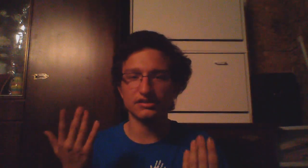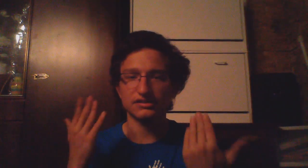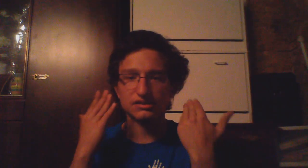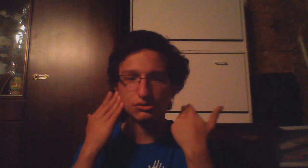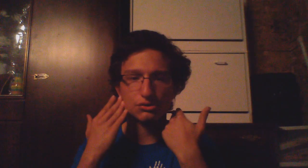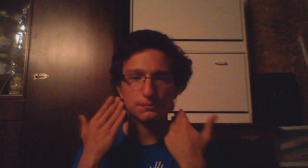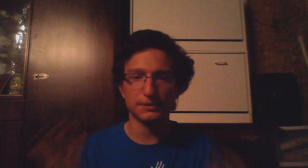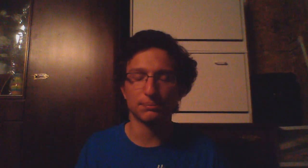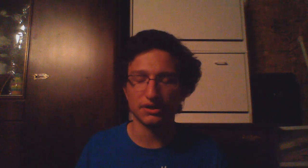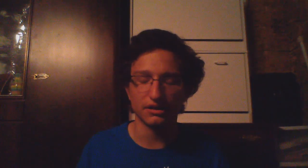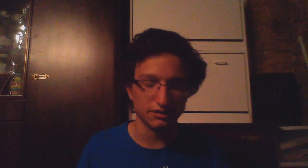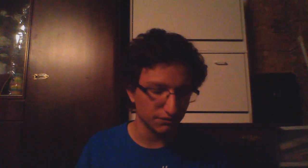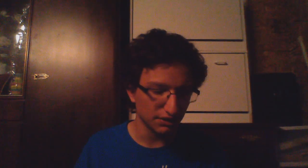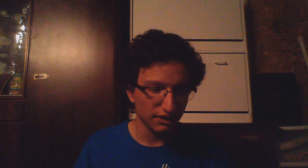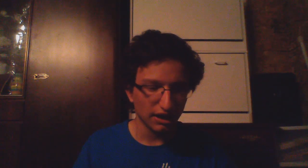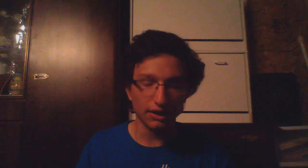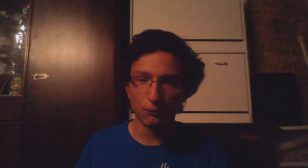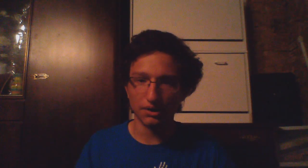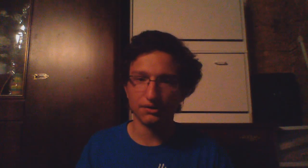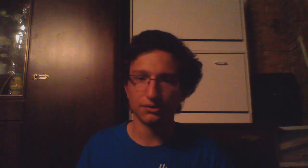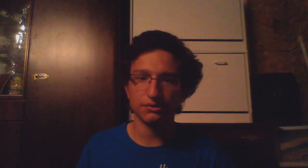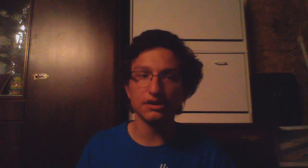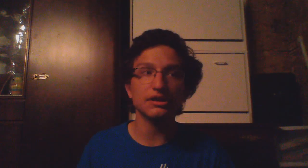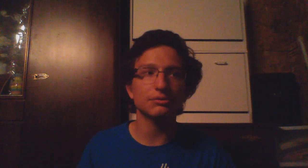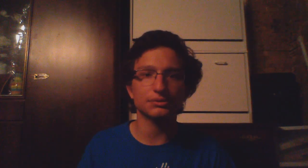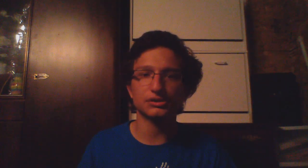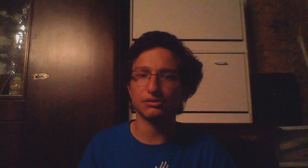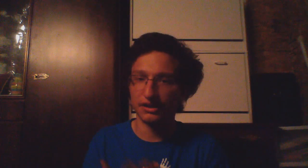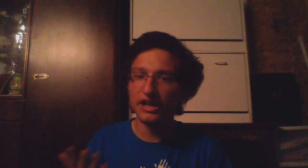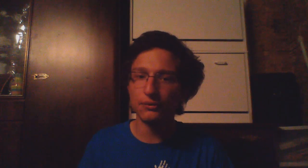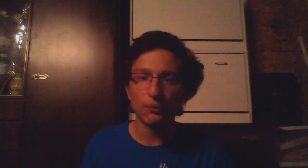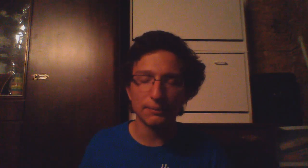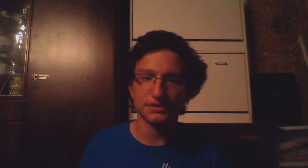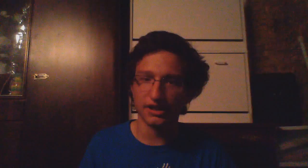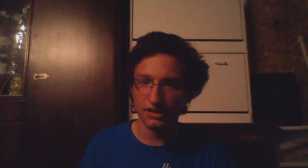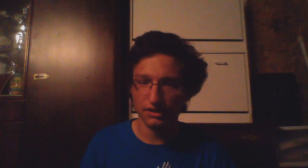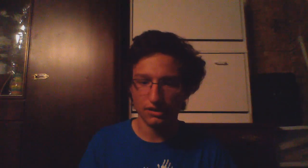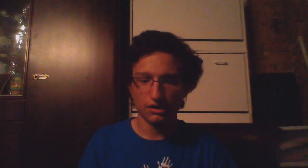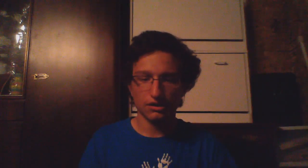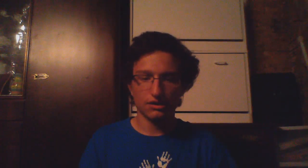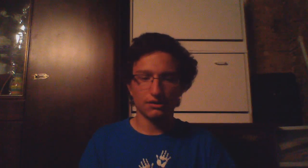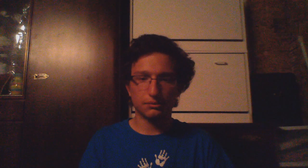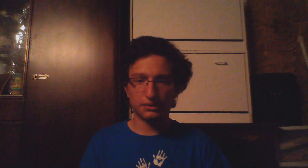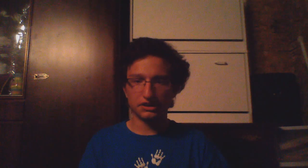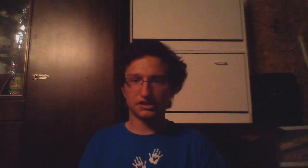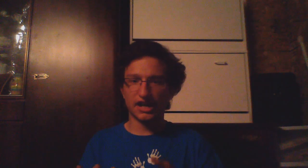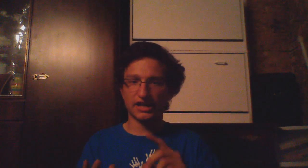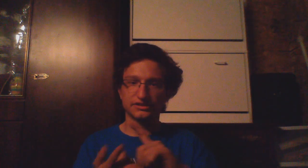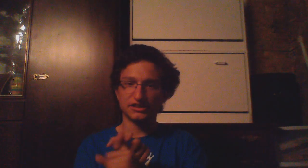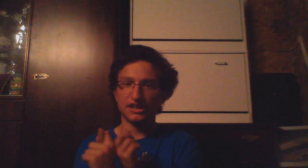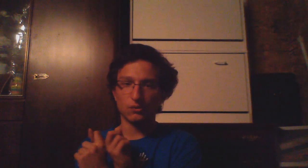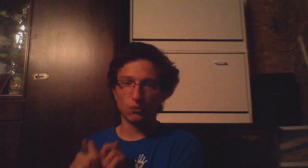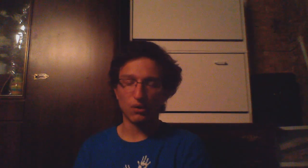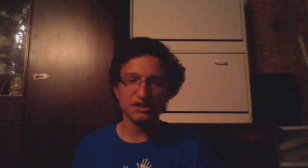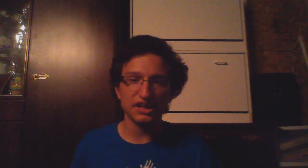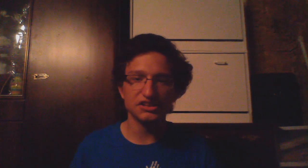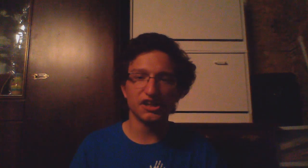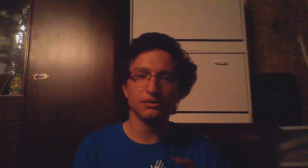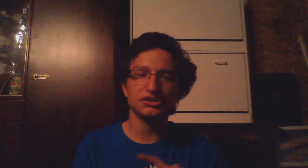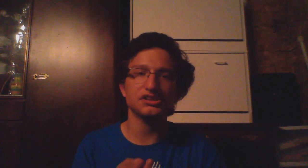to be productive and one of those things was create a website which has one day challenges